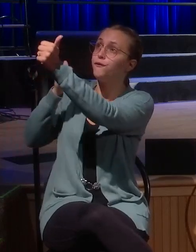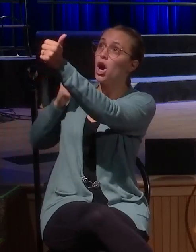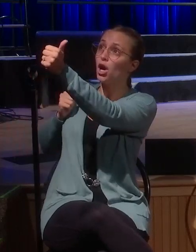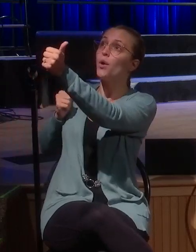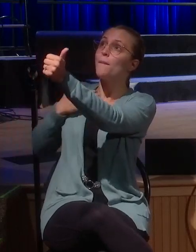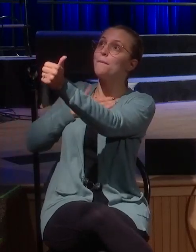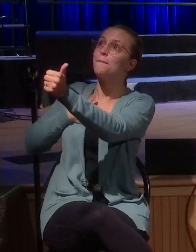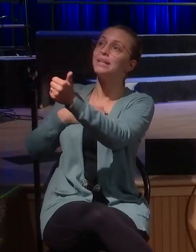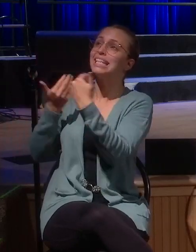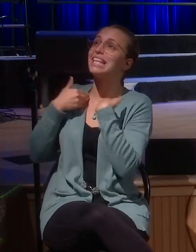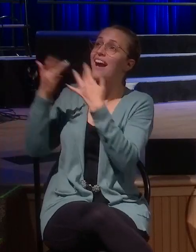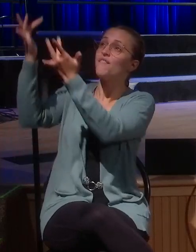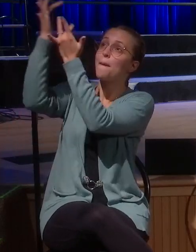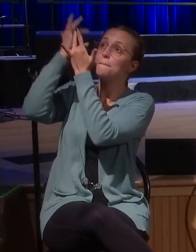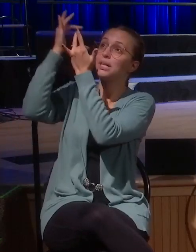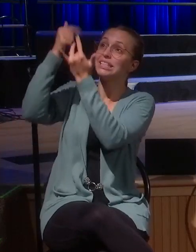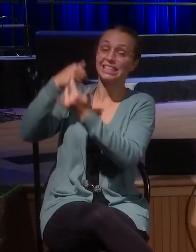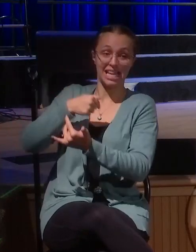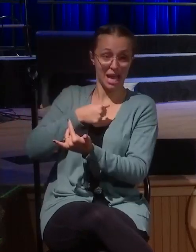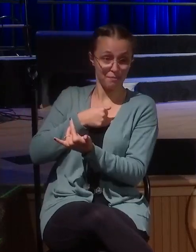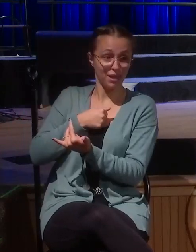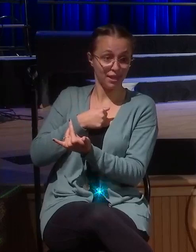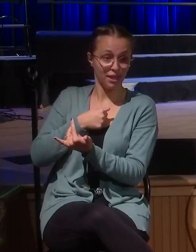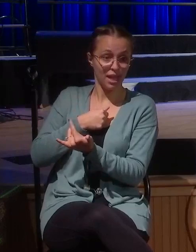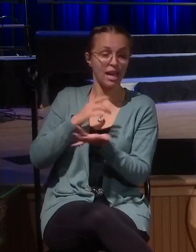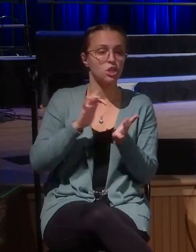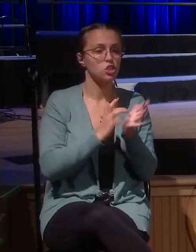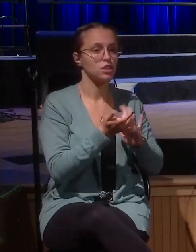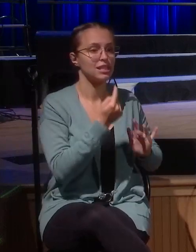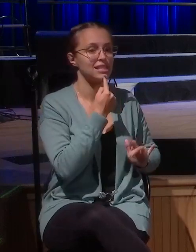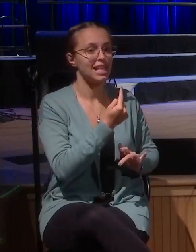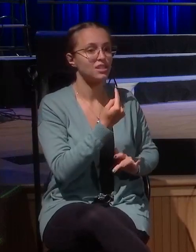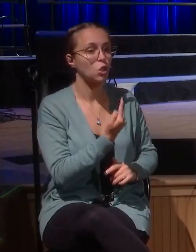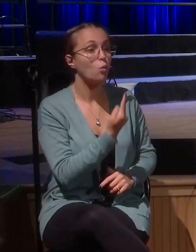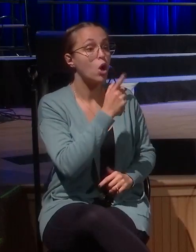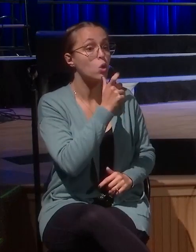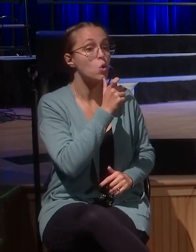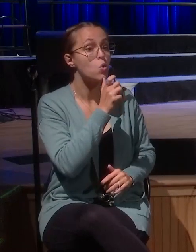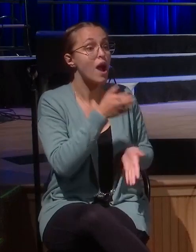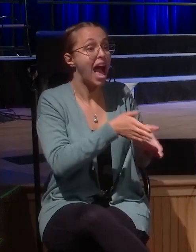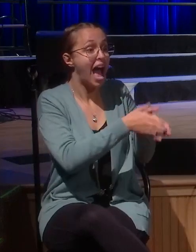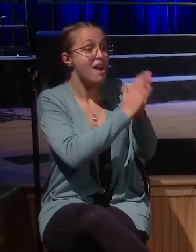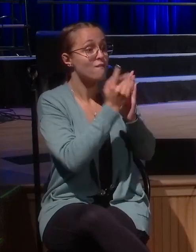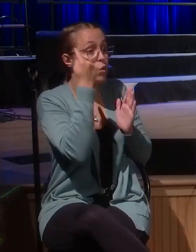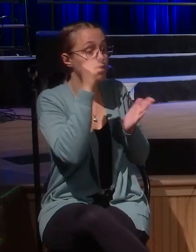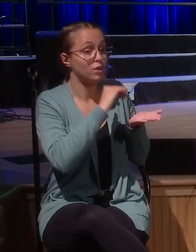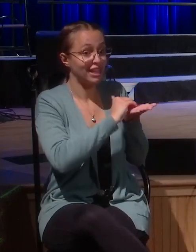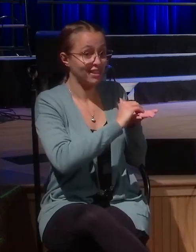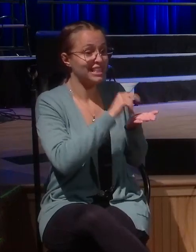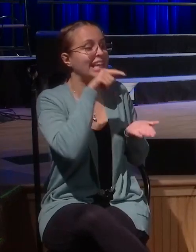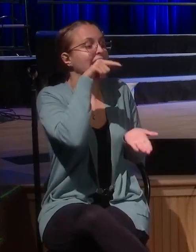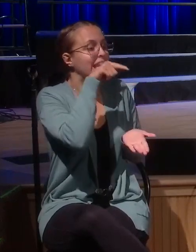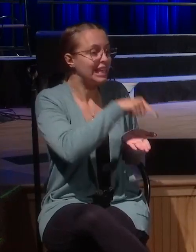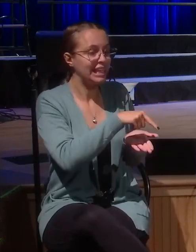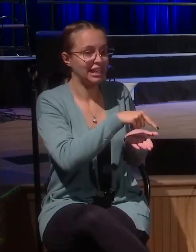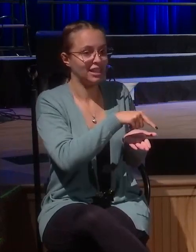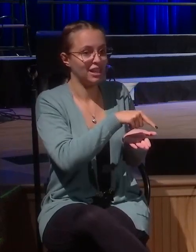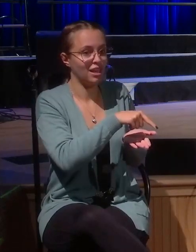says, the one that repented, the tax collector to the sinner, he's the one that's justified before God. It's a parable, says, just in the